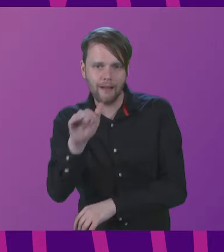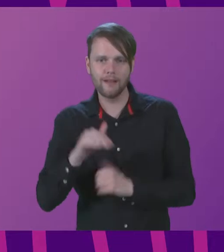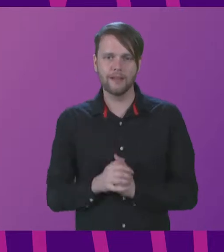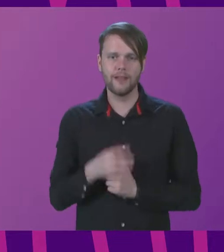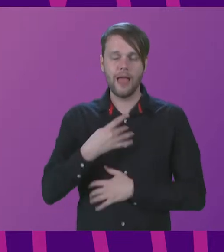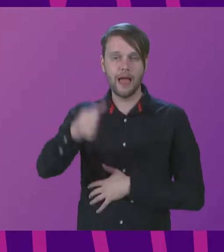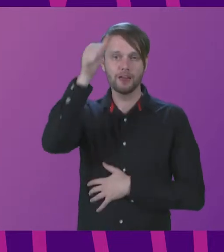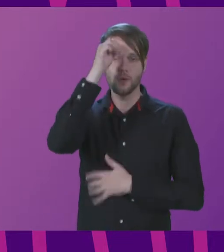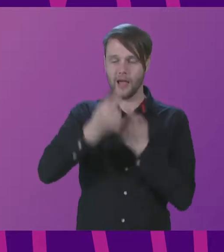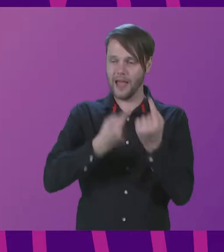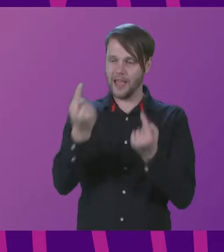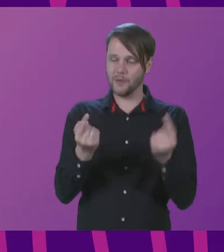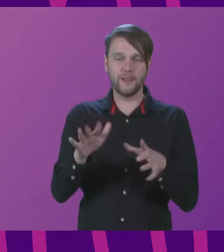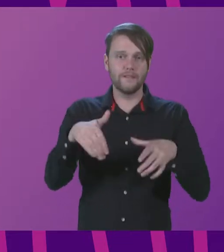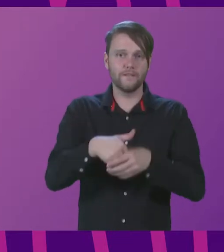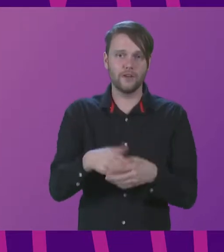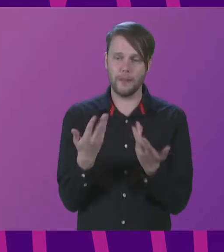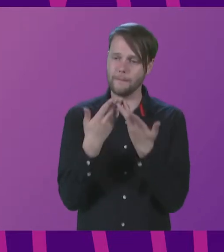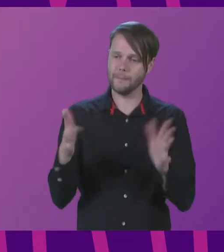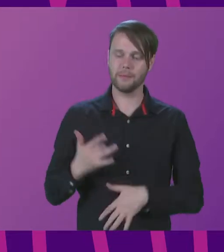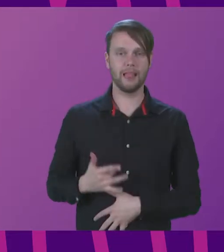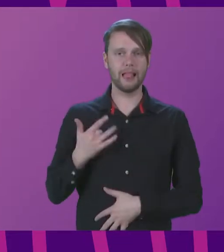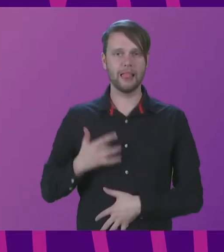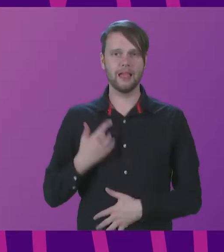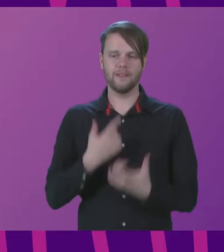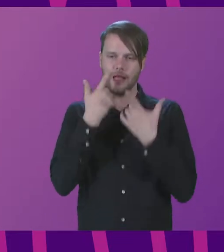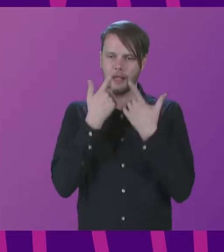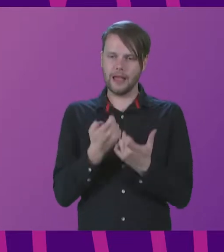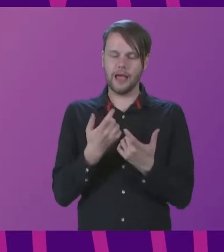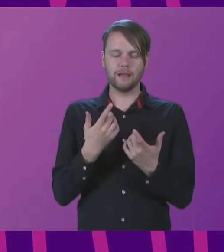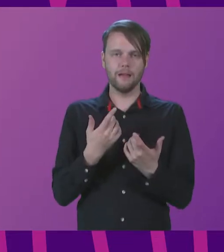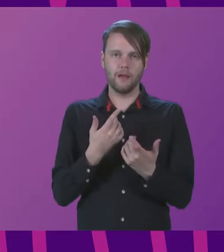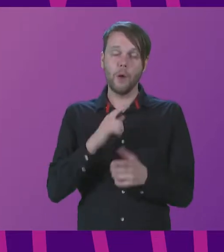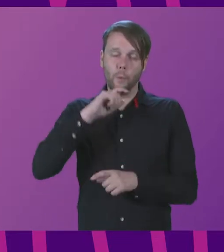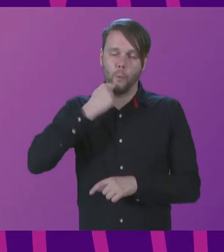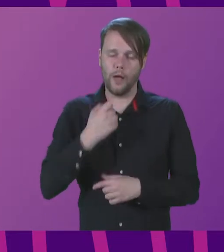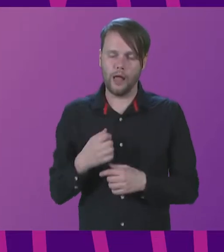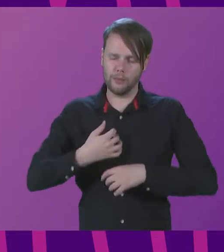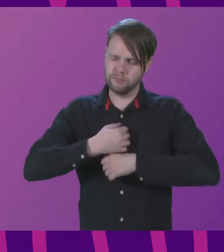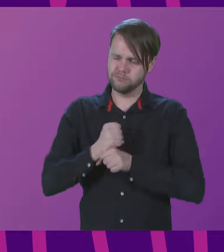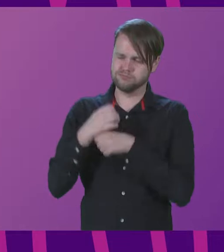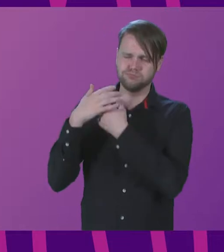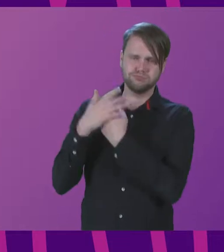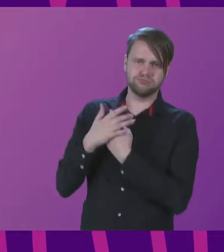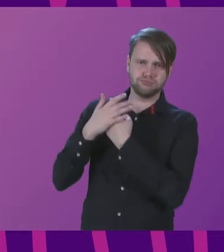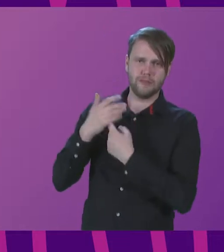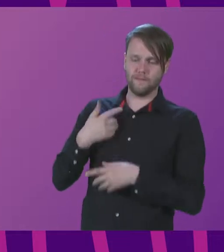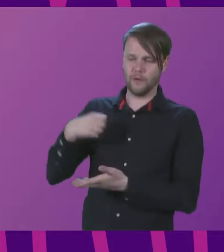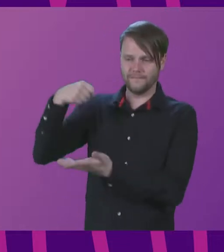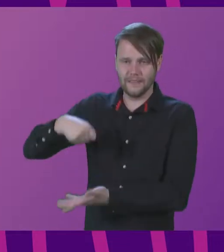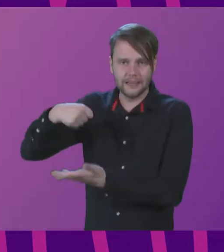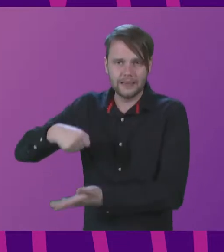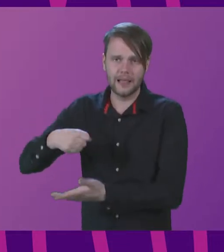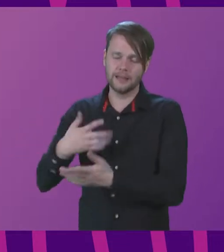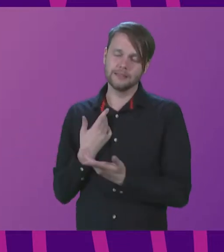I know that anyone involved in public life is going to be under incredible pressure in terms of government finances in the coming